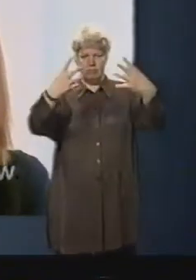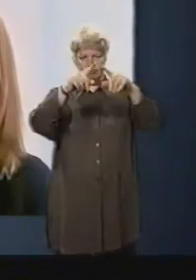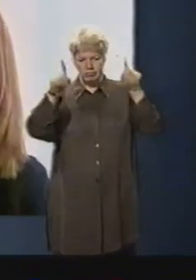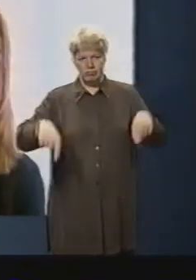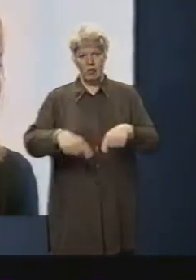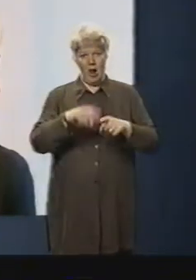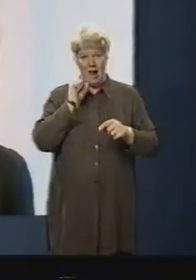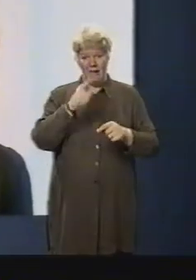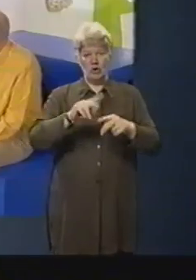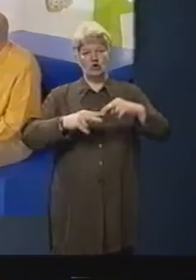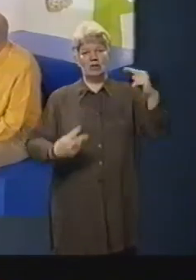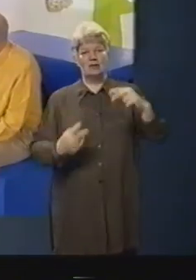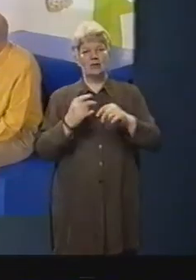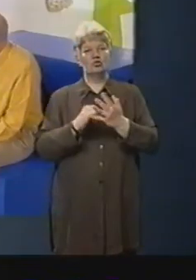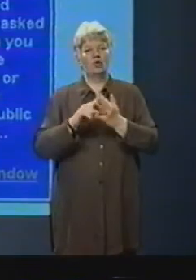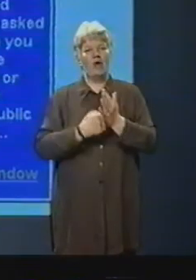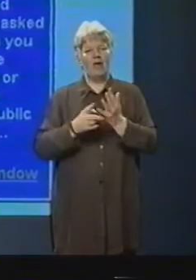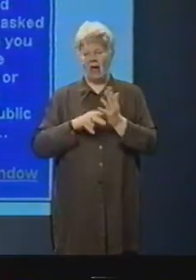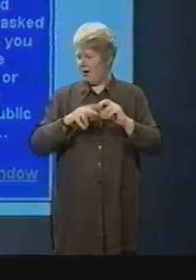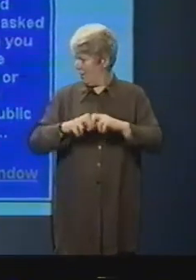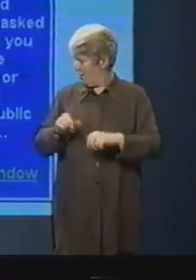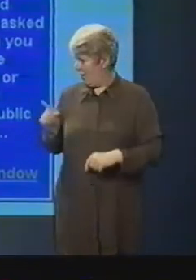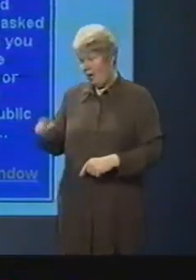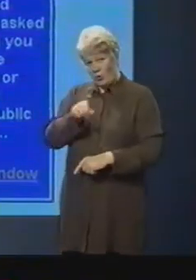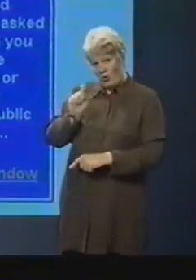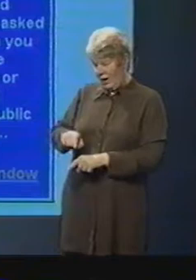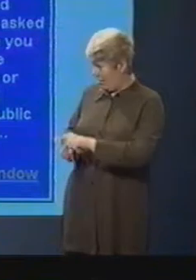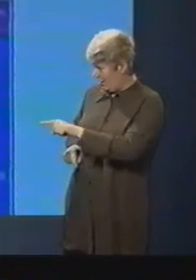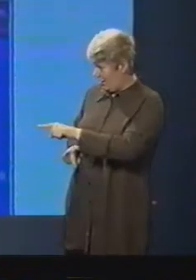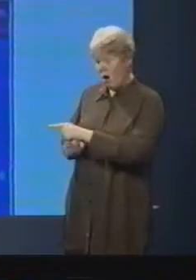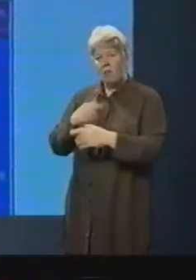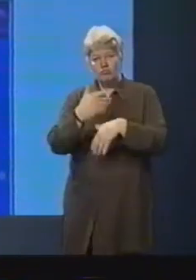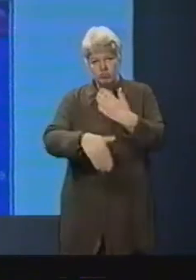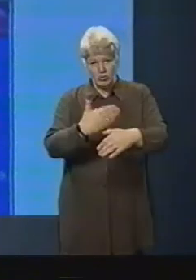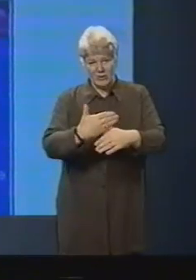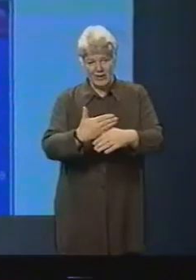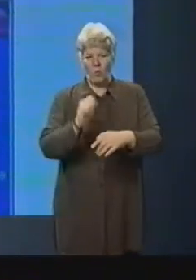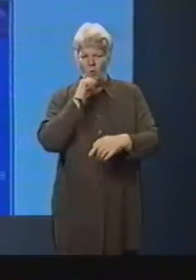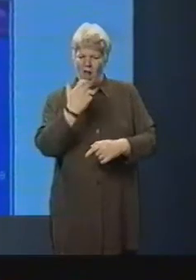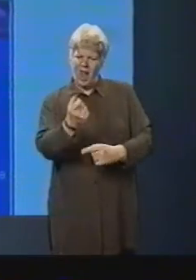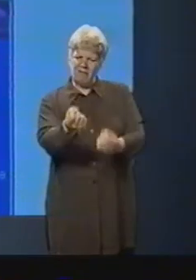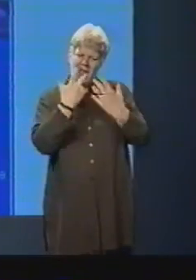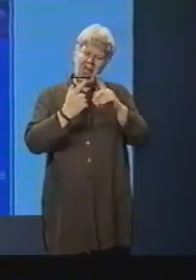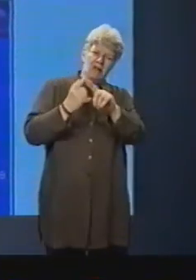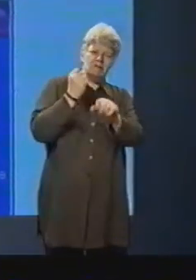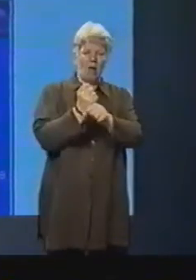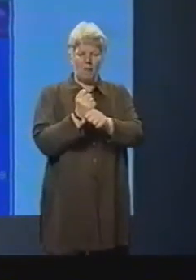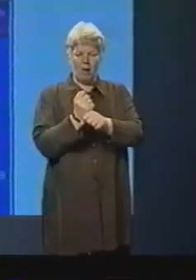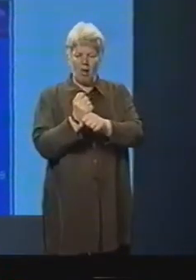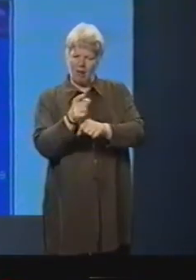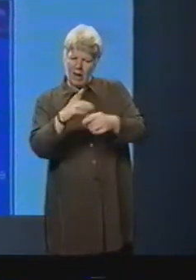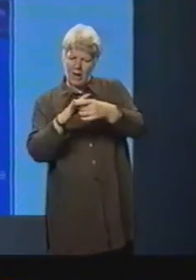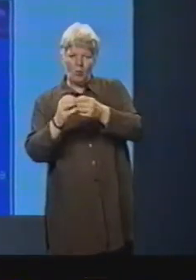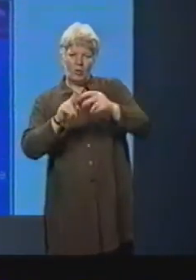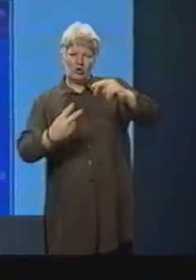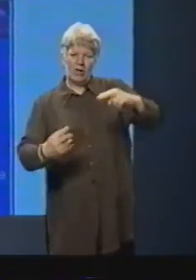Genetic Survey. Here it is. What you do is click Proceed, and you'll get a medical scenario involving the use of genetic